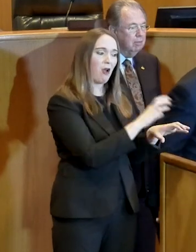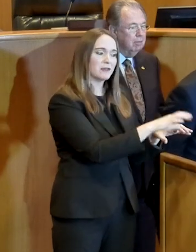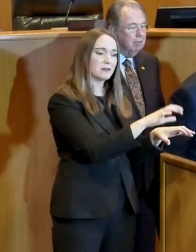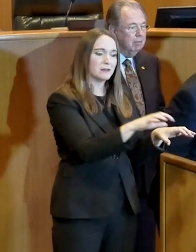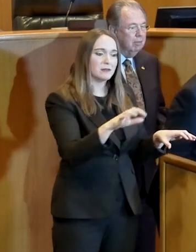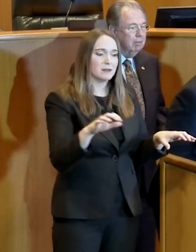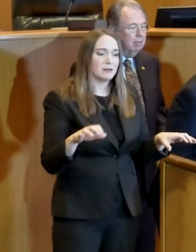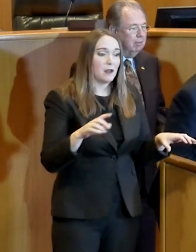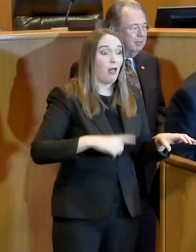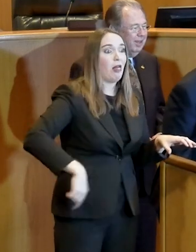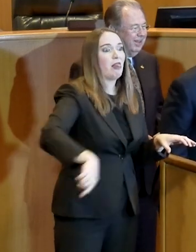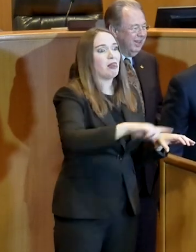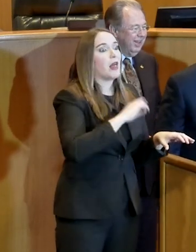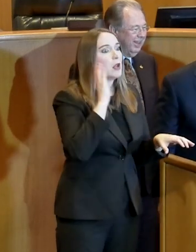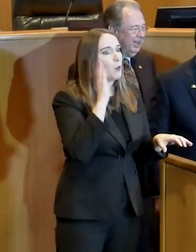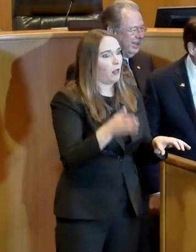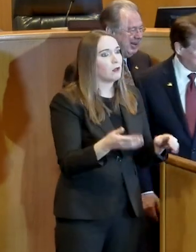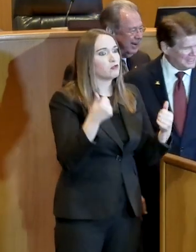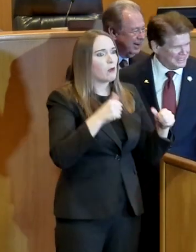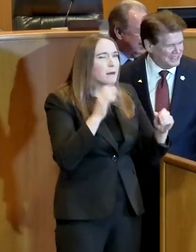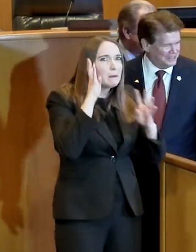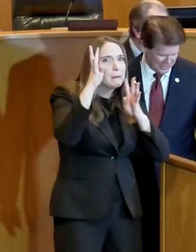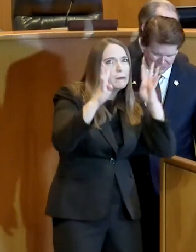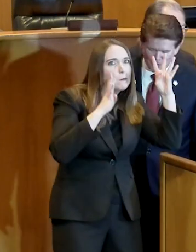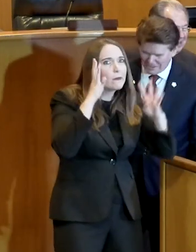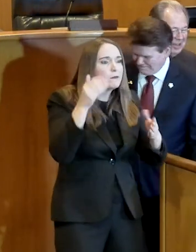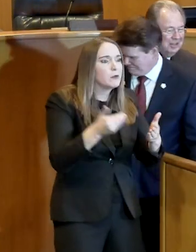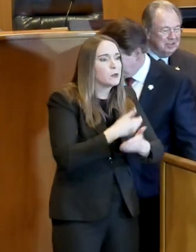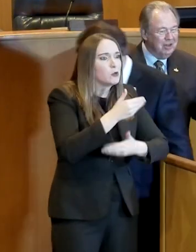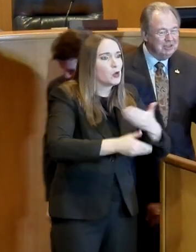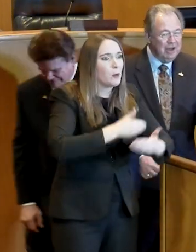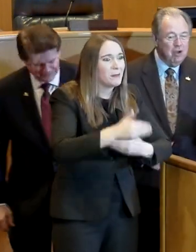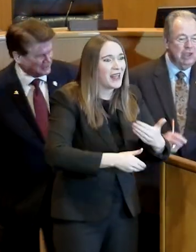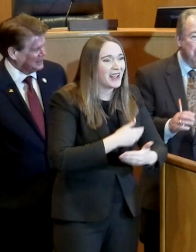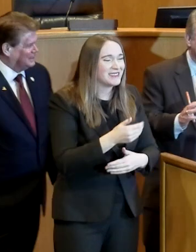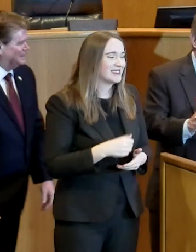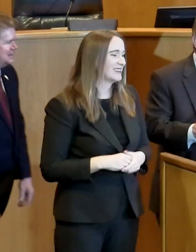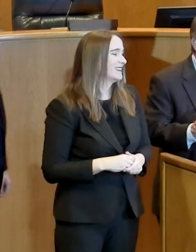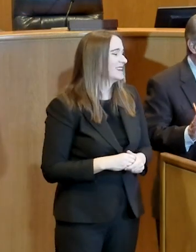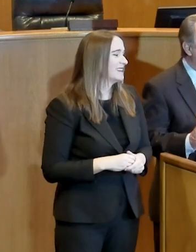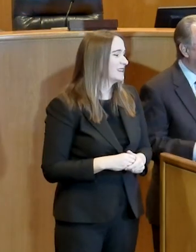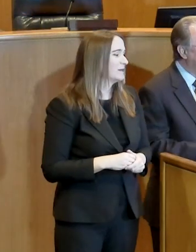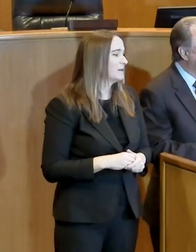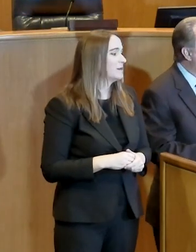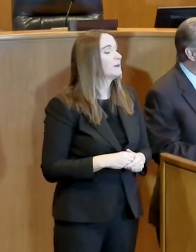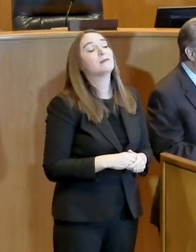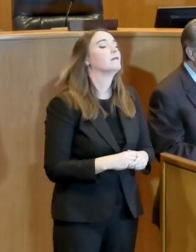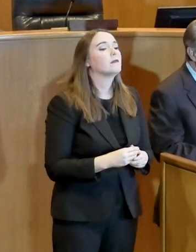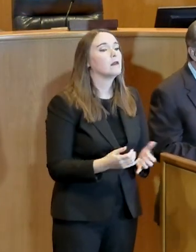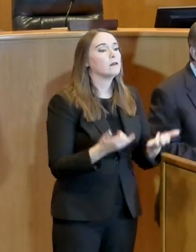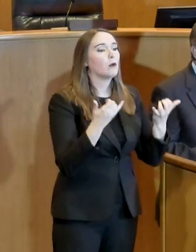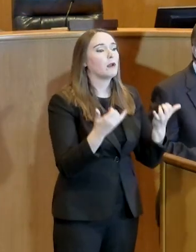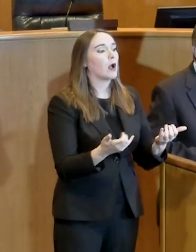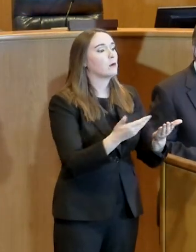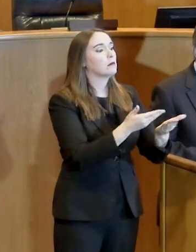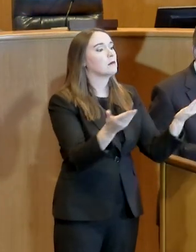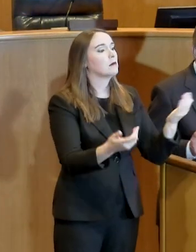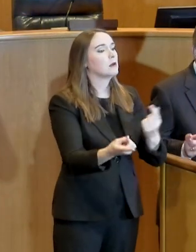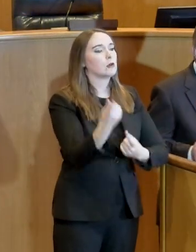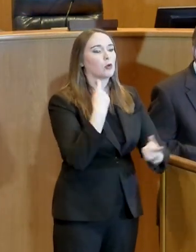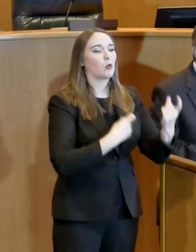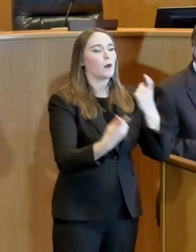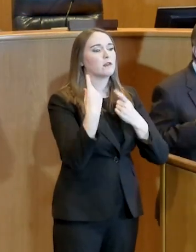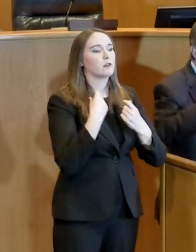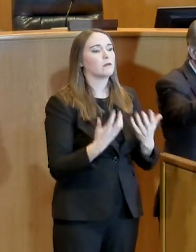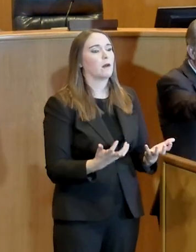will do takeout service, too. That would be awesome. Great. Starting Saturday. Okay, we're going to open it up now for questions.